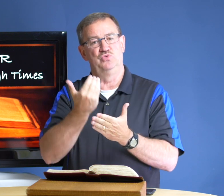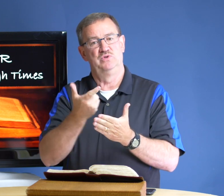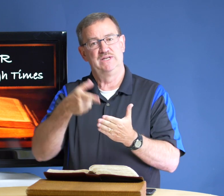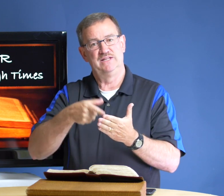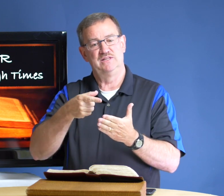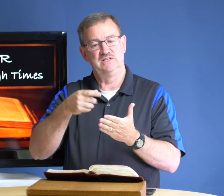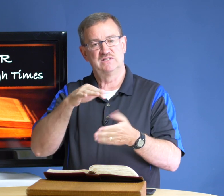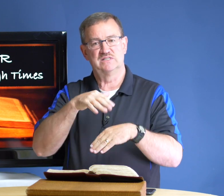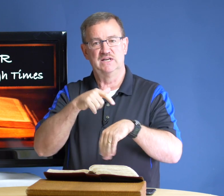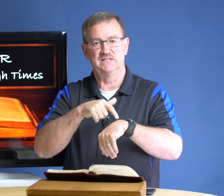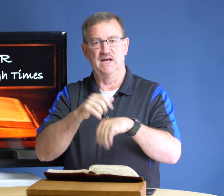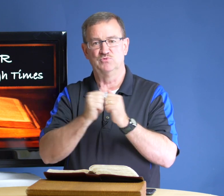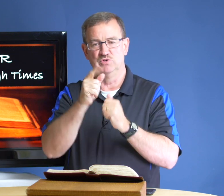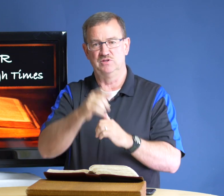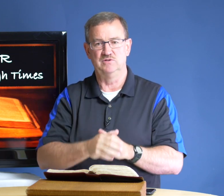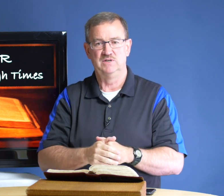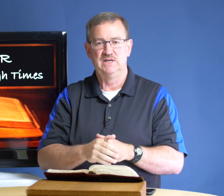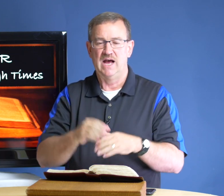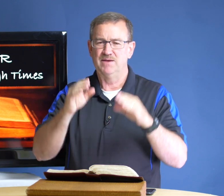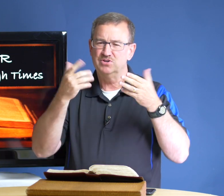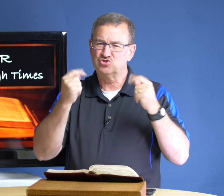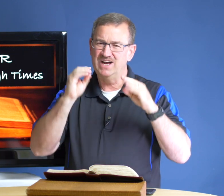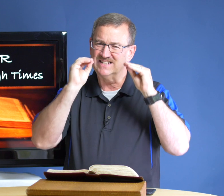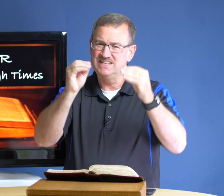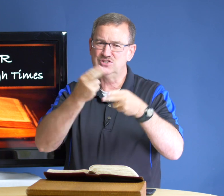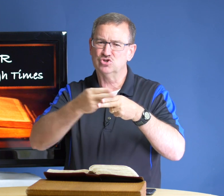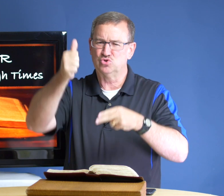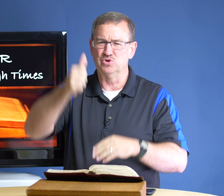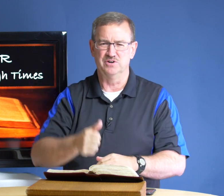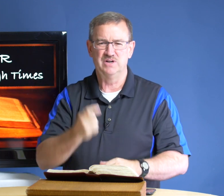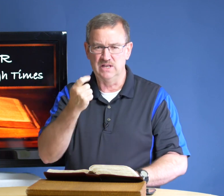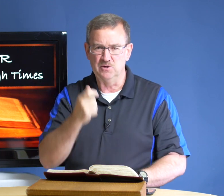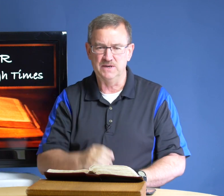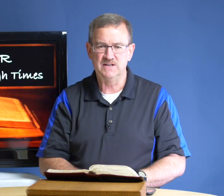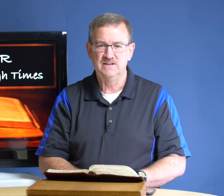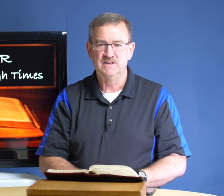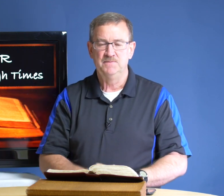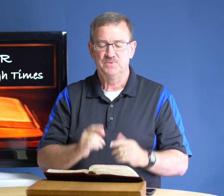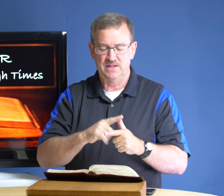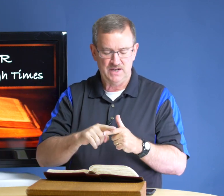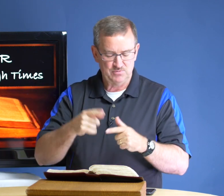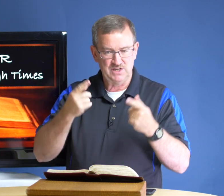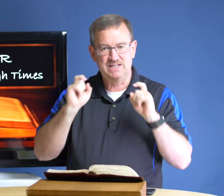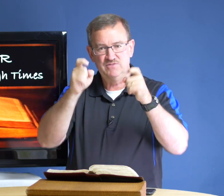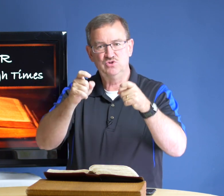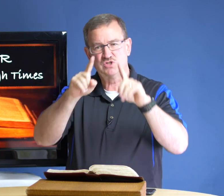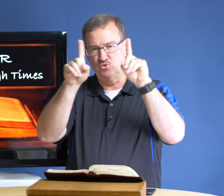in these study times with you i'm going to try to teach shorter a little bit and then i'm going to give you some